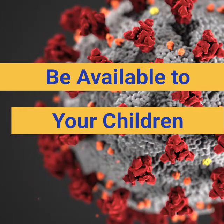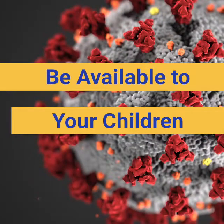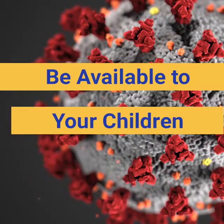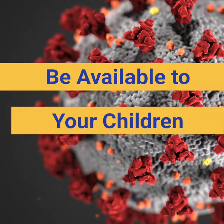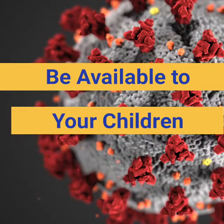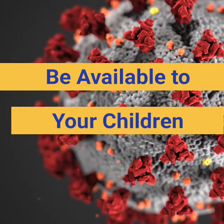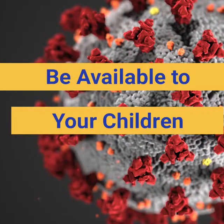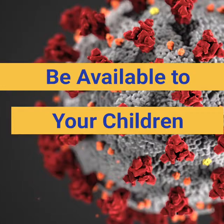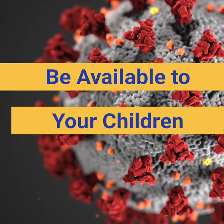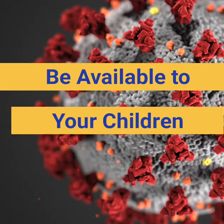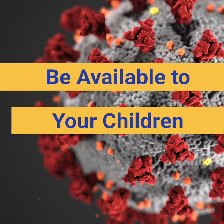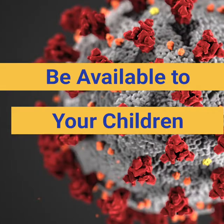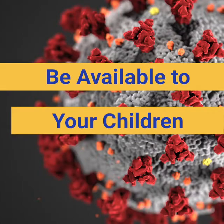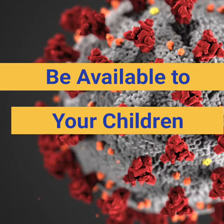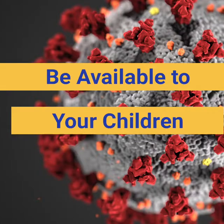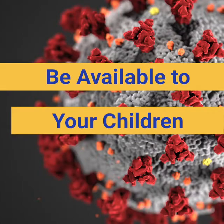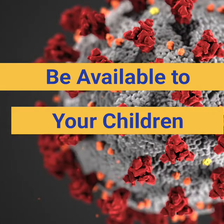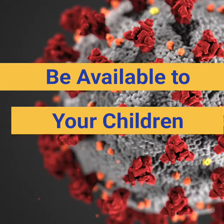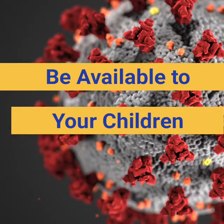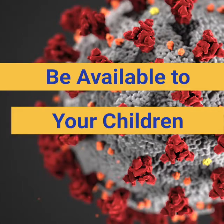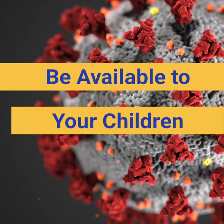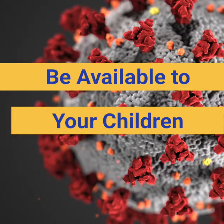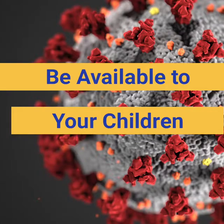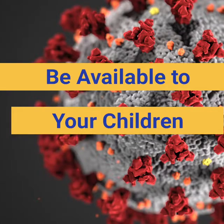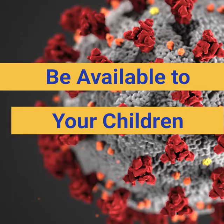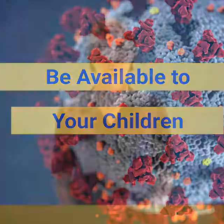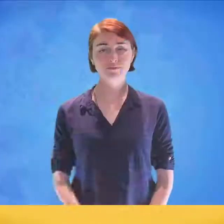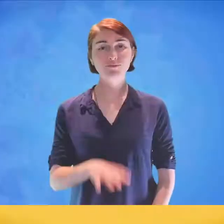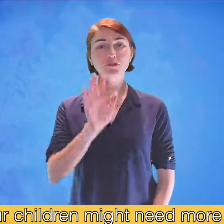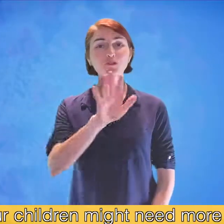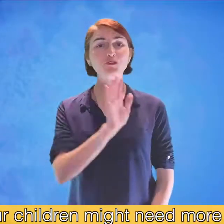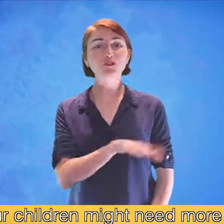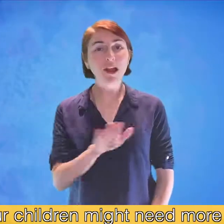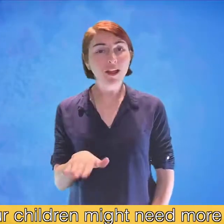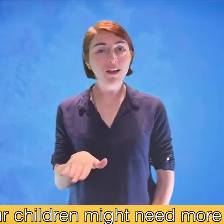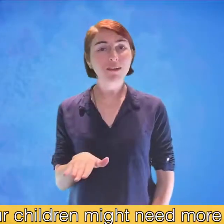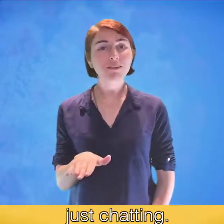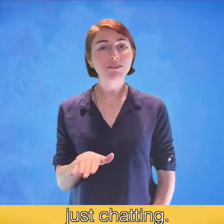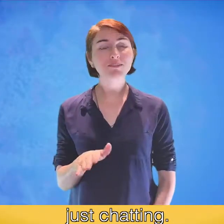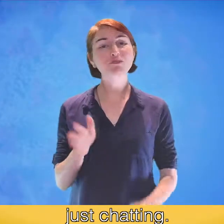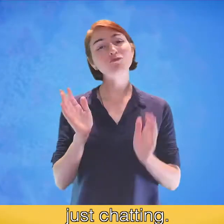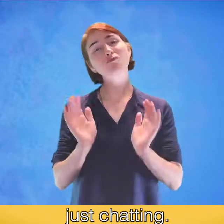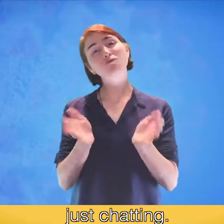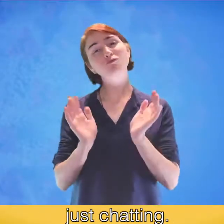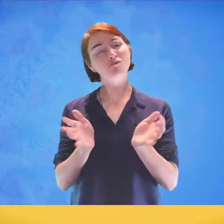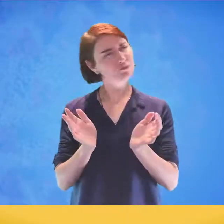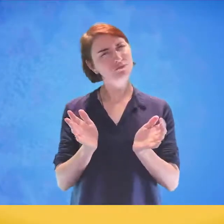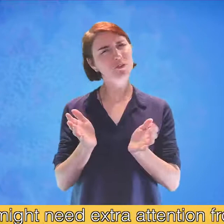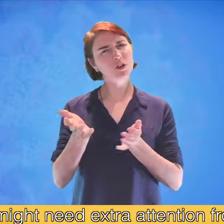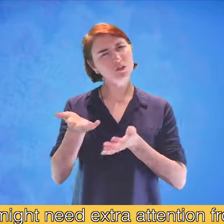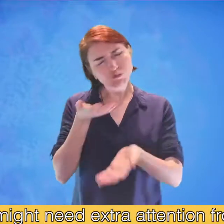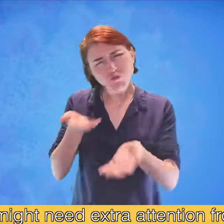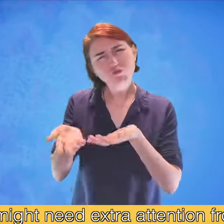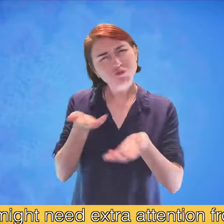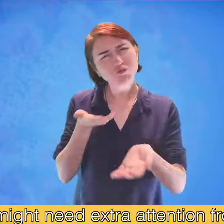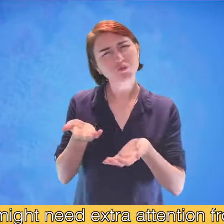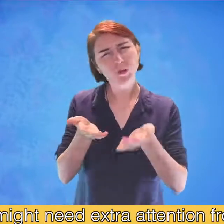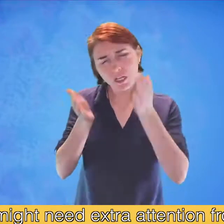Be available to your children. Your children might need more than just chatting. They might need extra attention